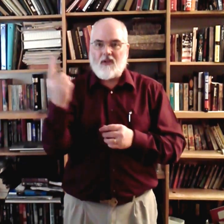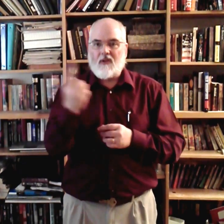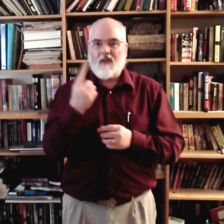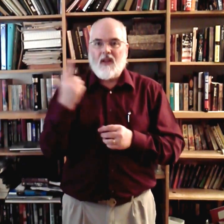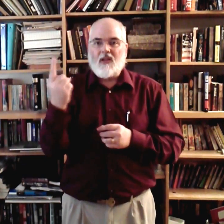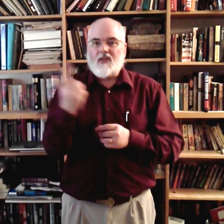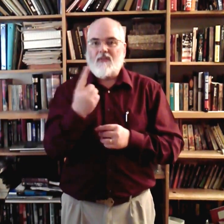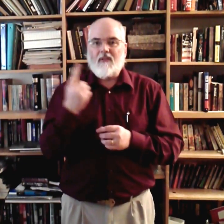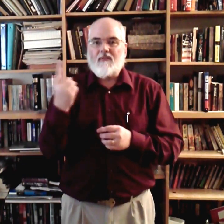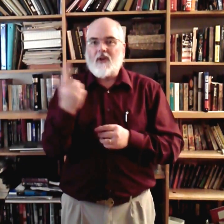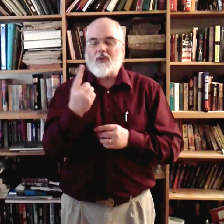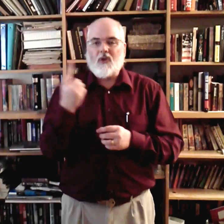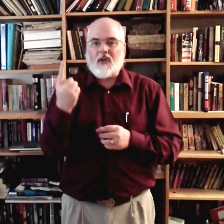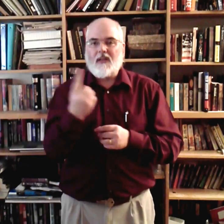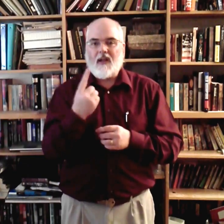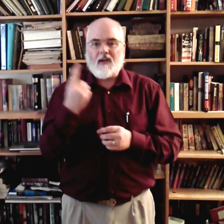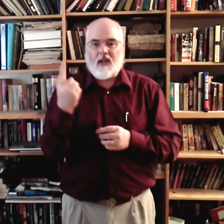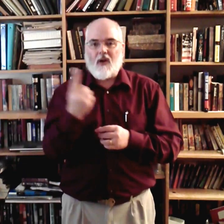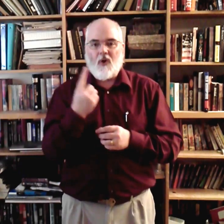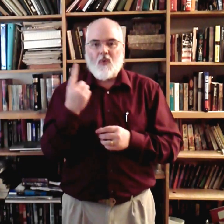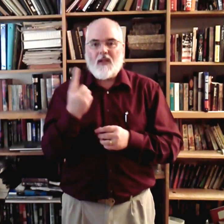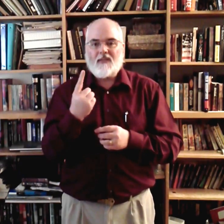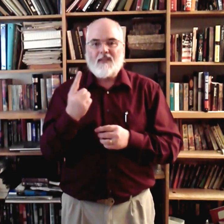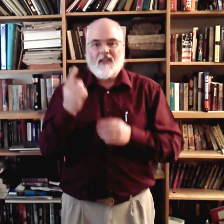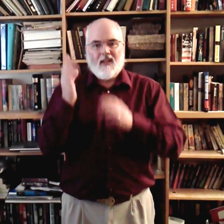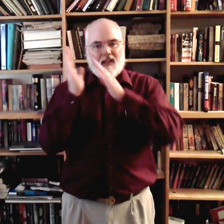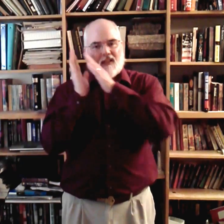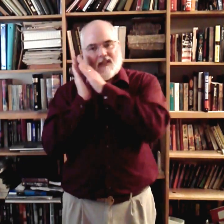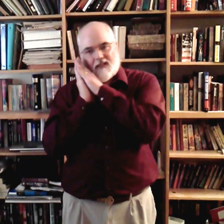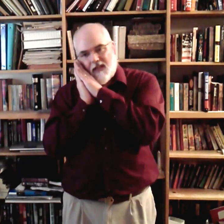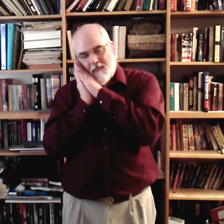finger circling in the air. Shall always sleep.